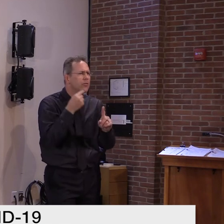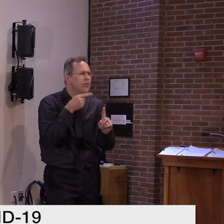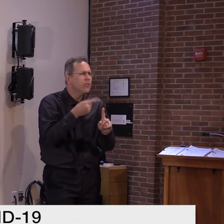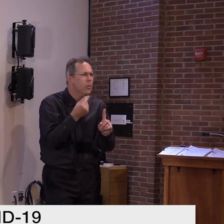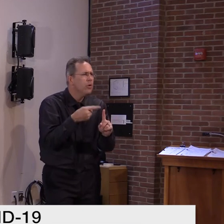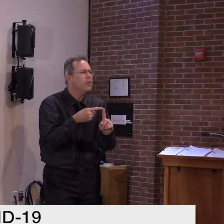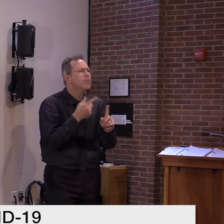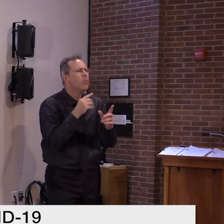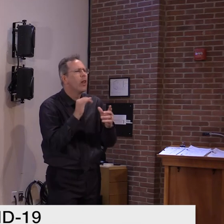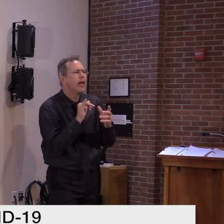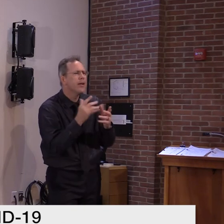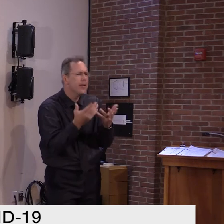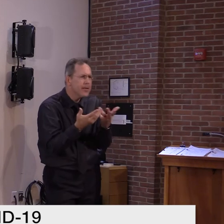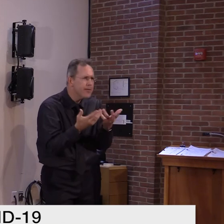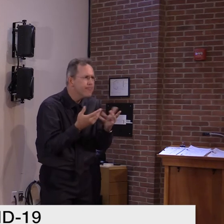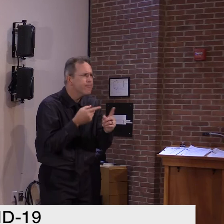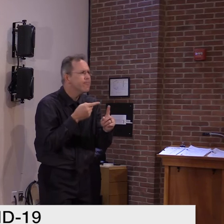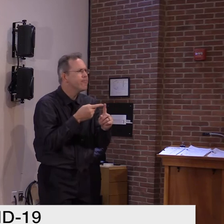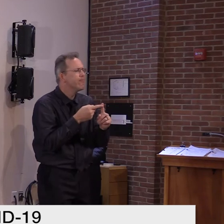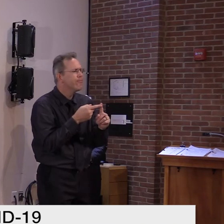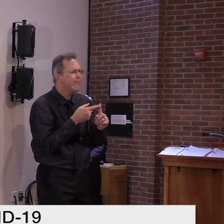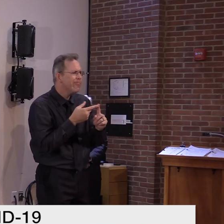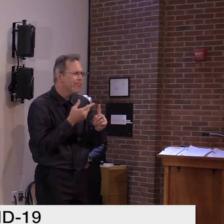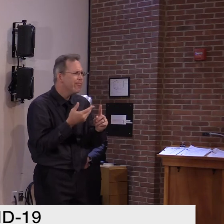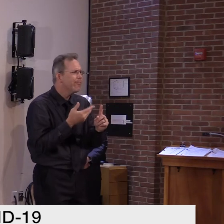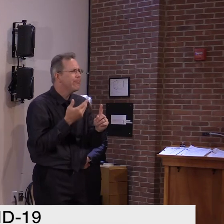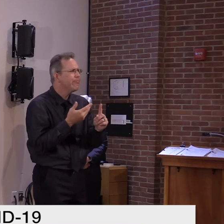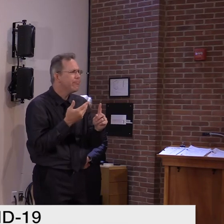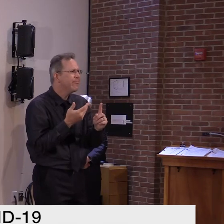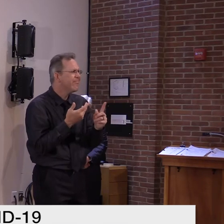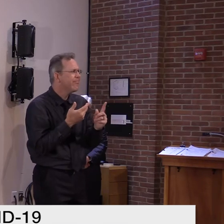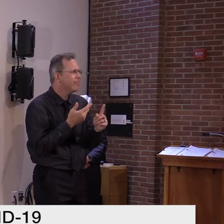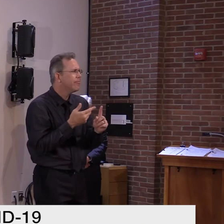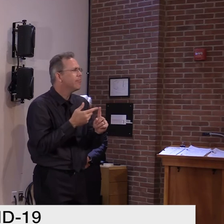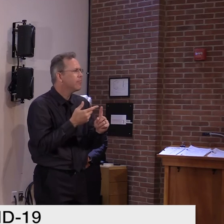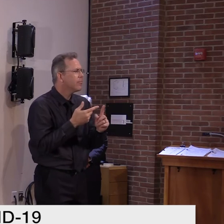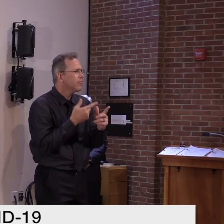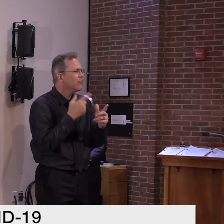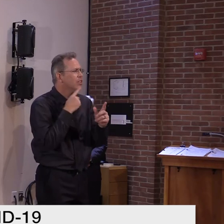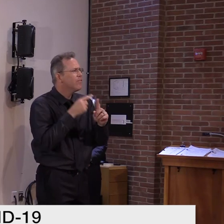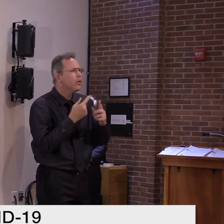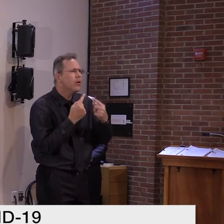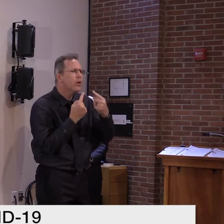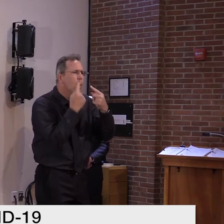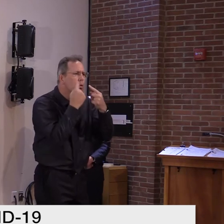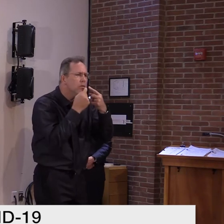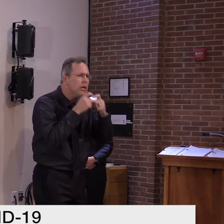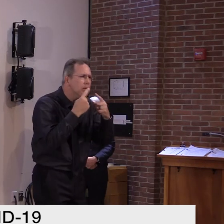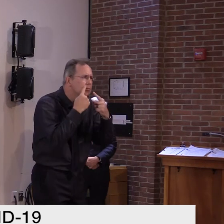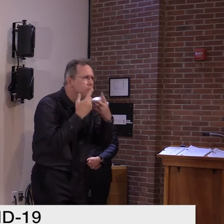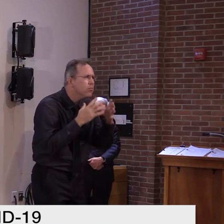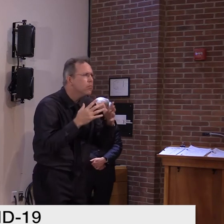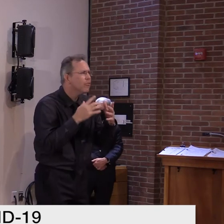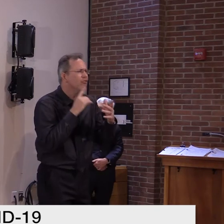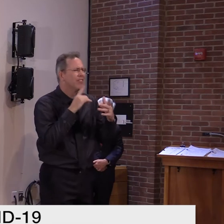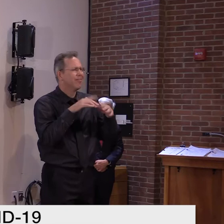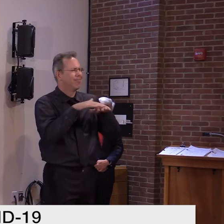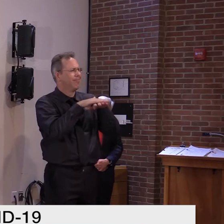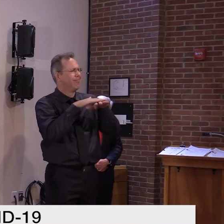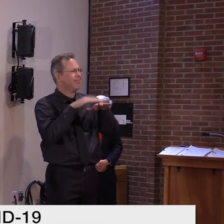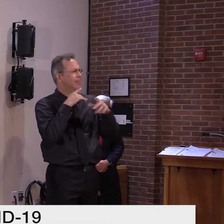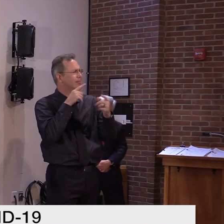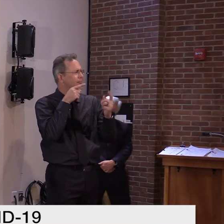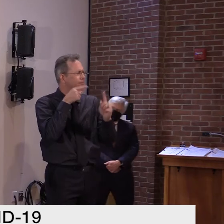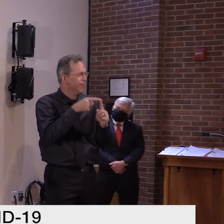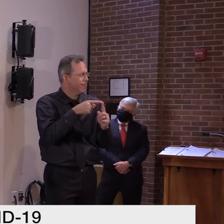rather than a testing procedure? Yeah, so without getting too into the weeds